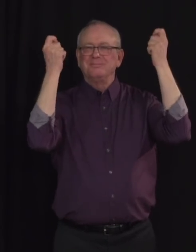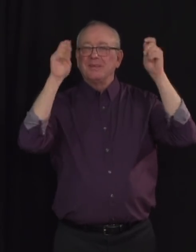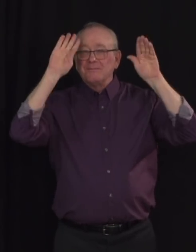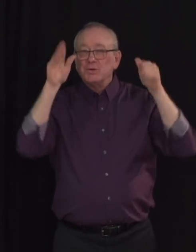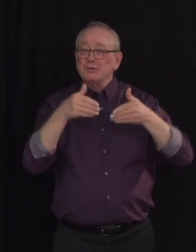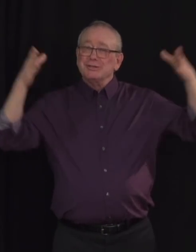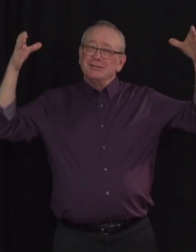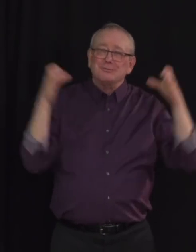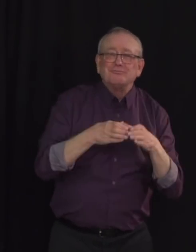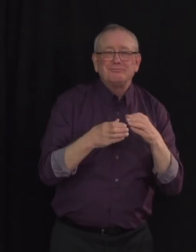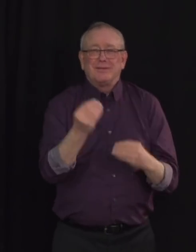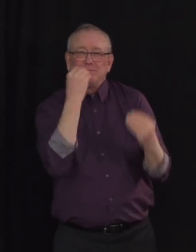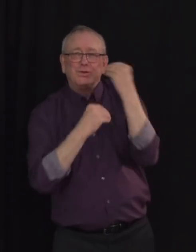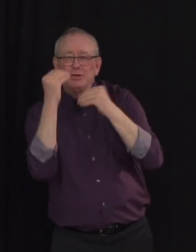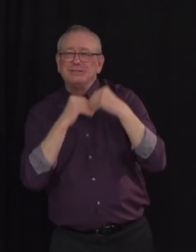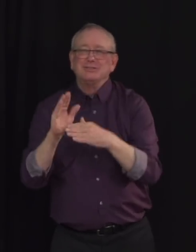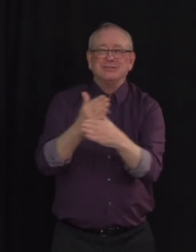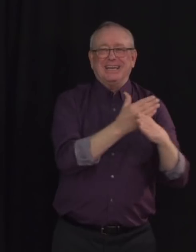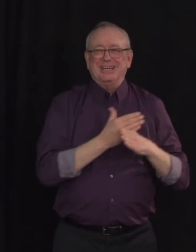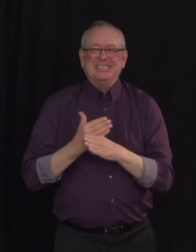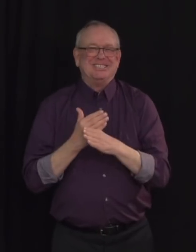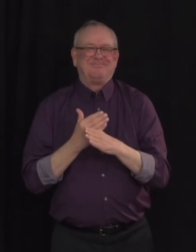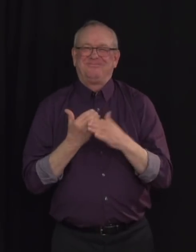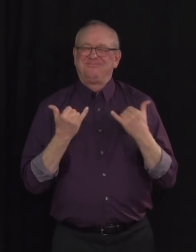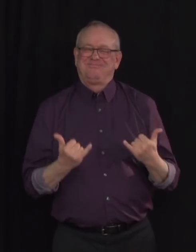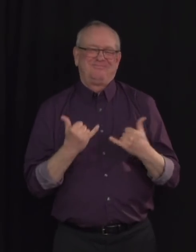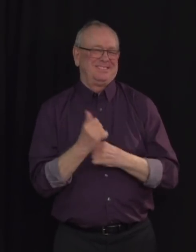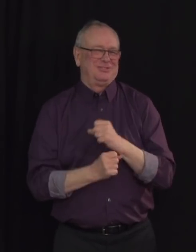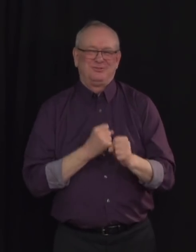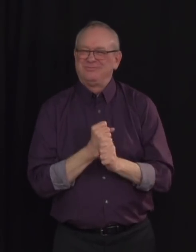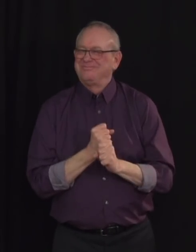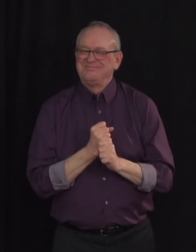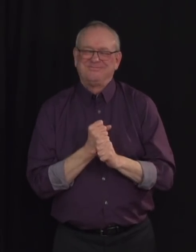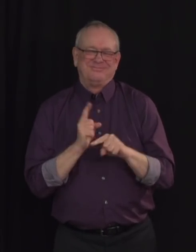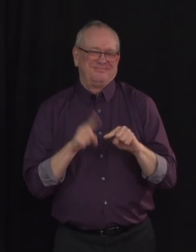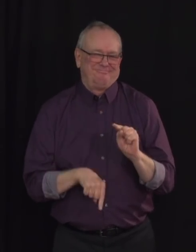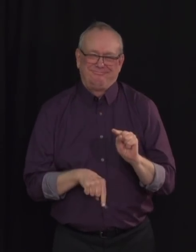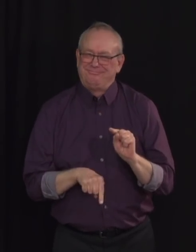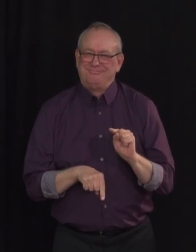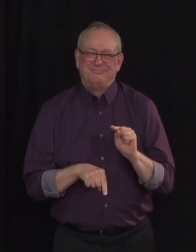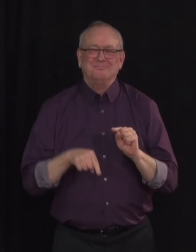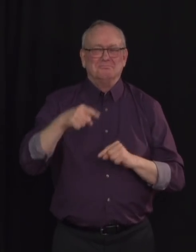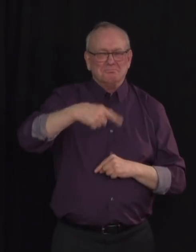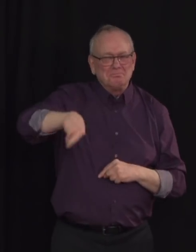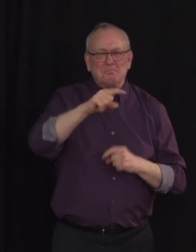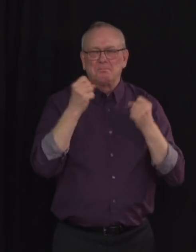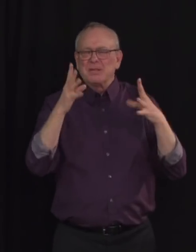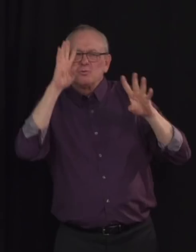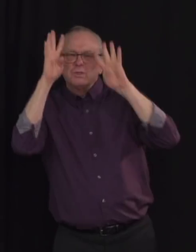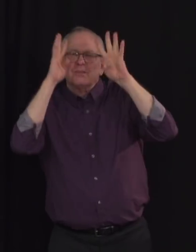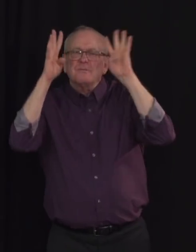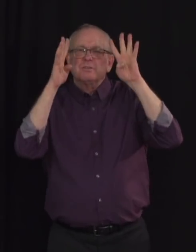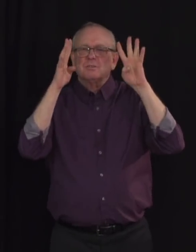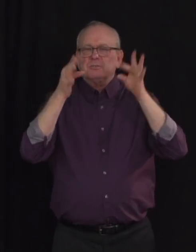meals. Since that isn't possible this year, countless groups have put plans in place for safe, meaningful activities